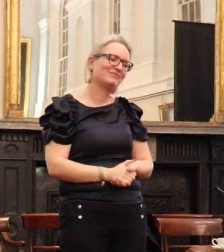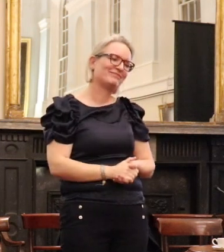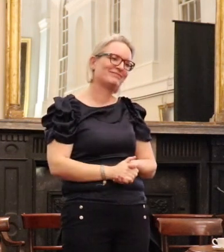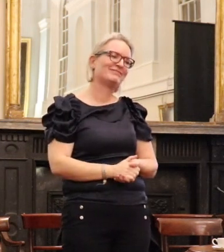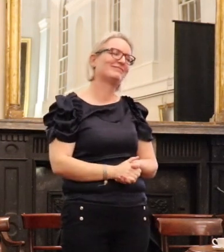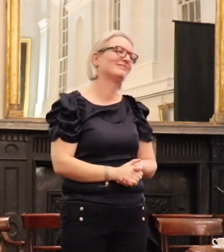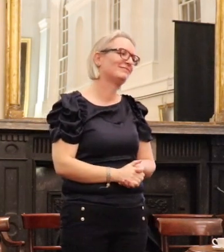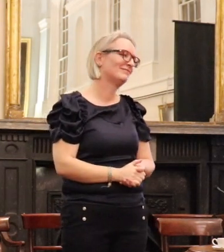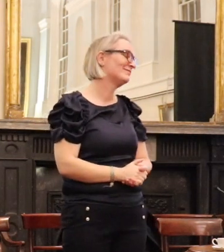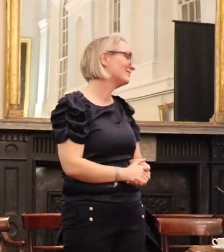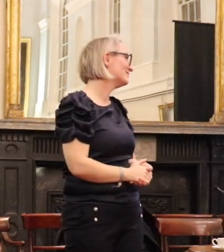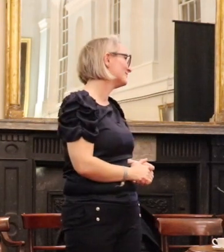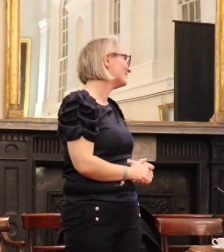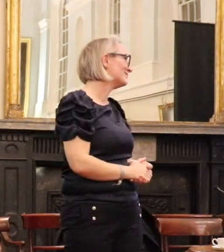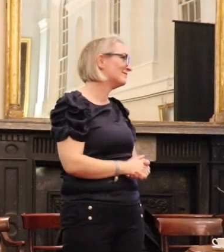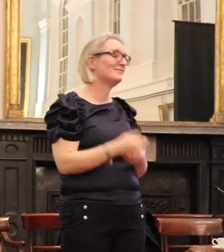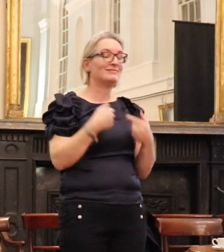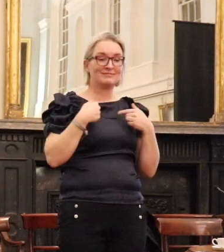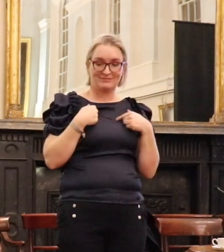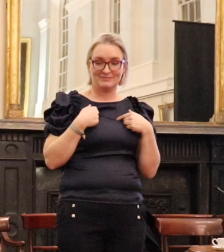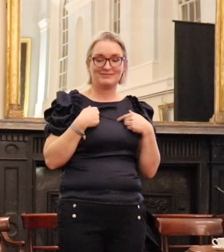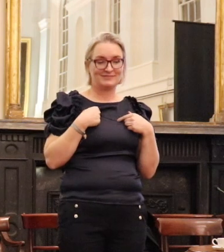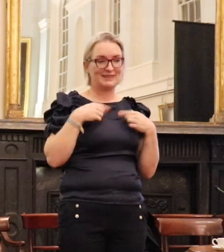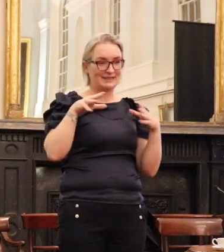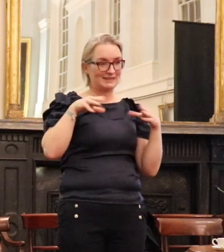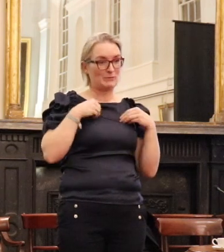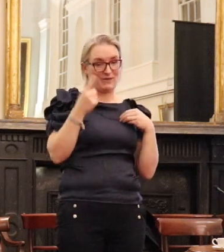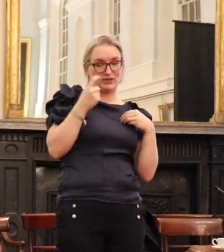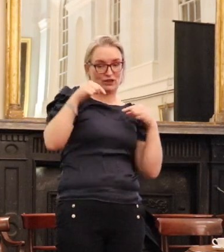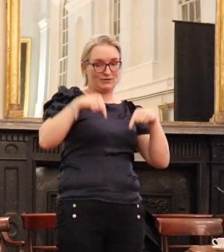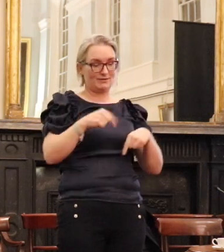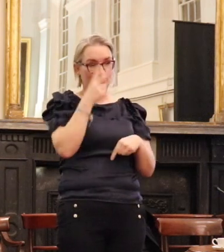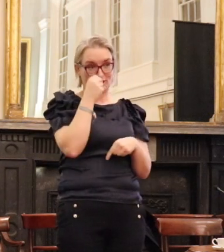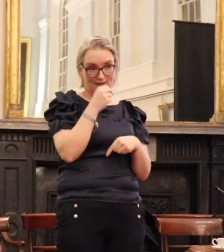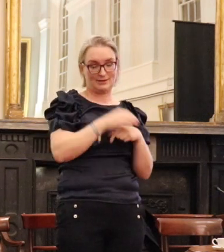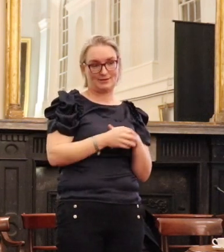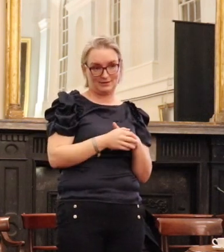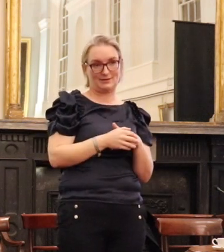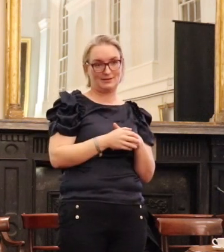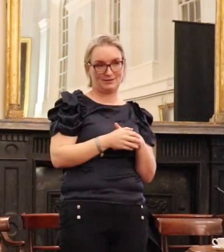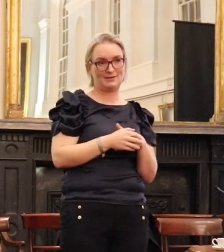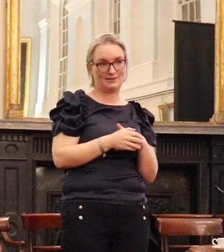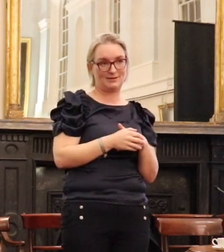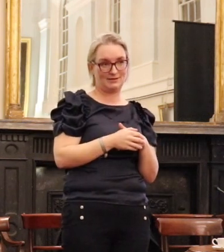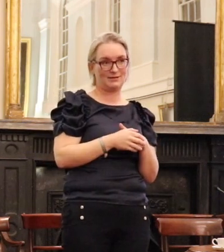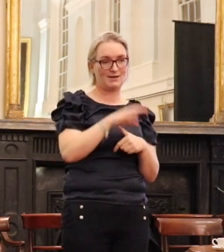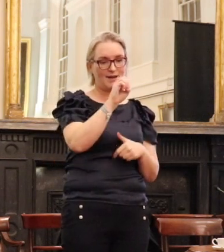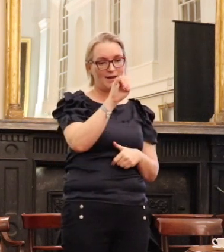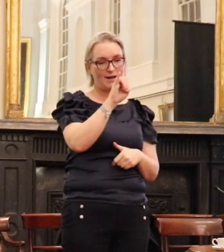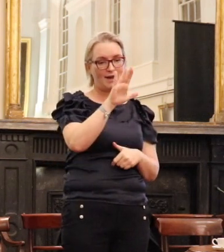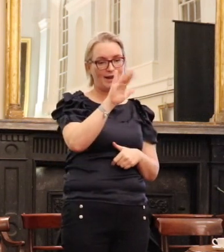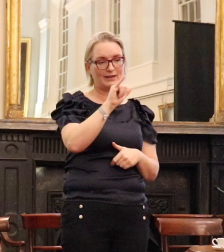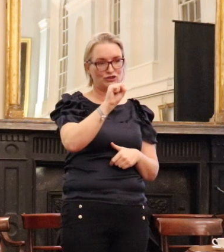When I accepted the invitation that was given to me by Eilish to